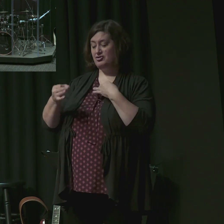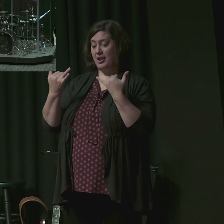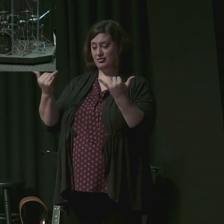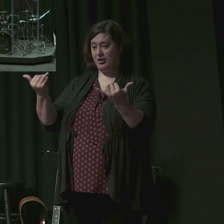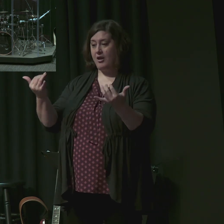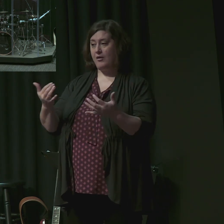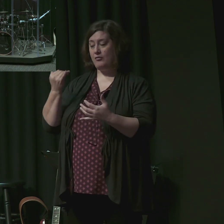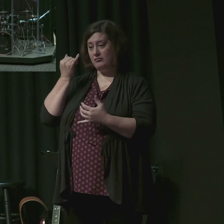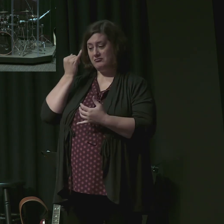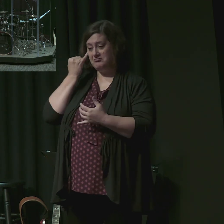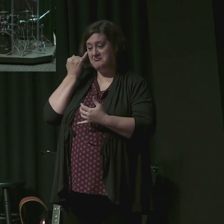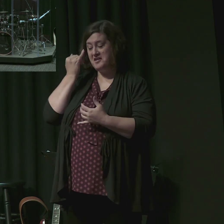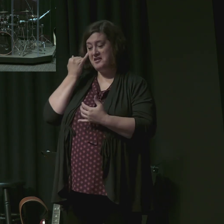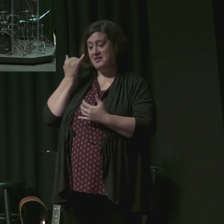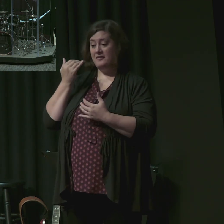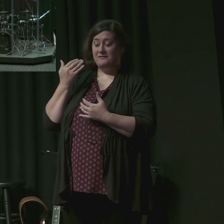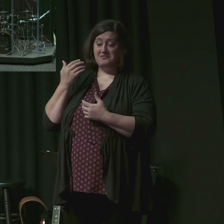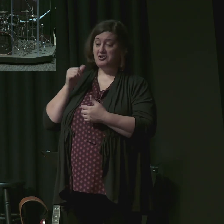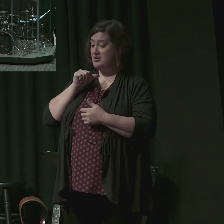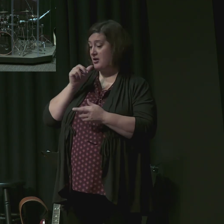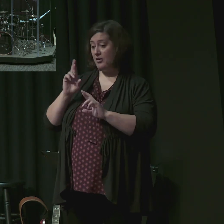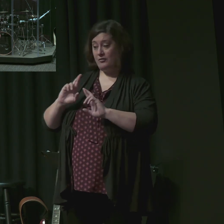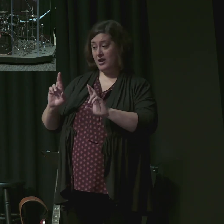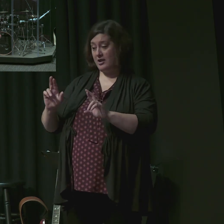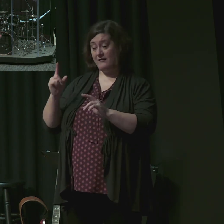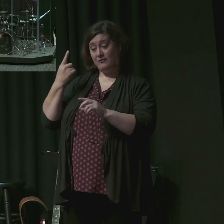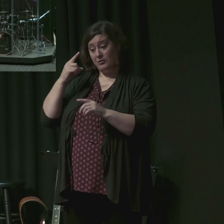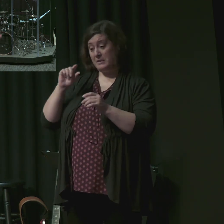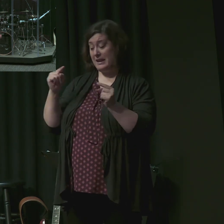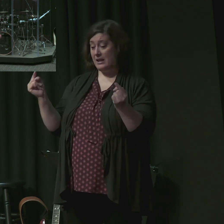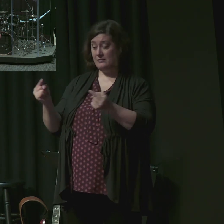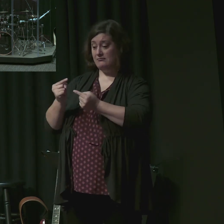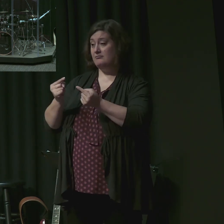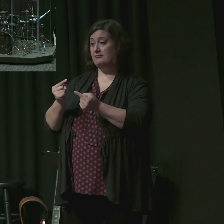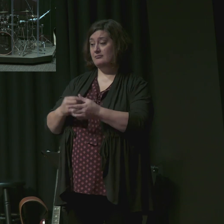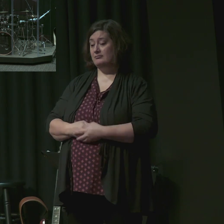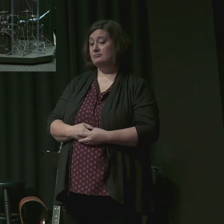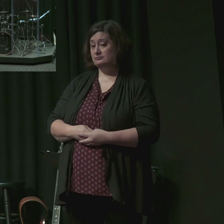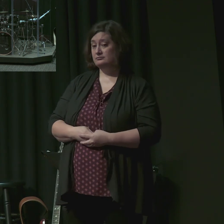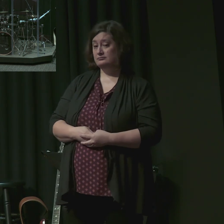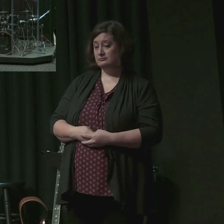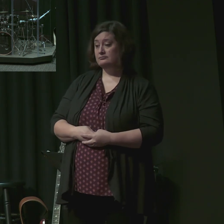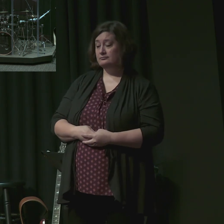But I challenge you to read through the book of Acts with an eye to what hardship meant to Paul.